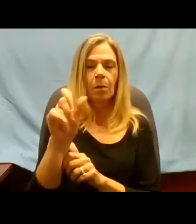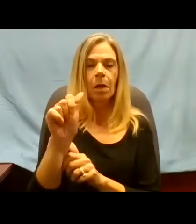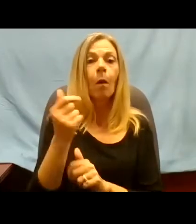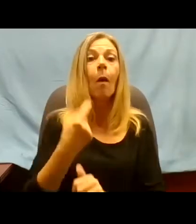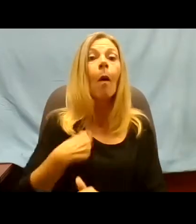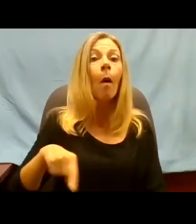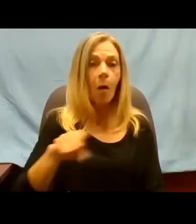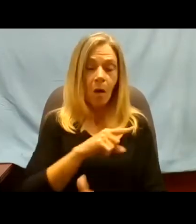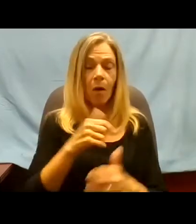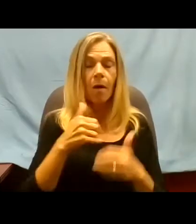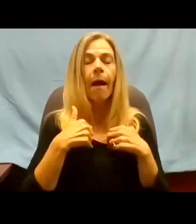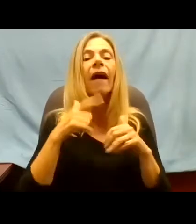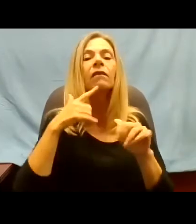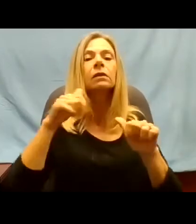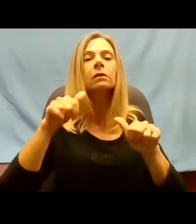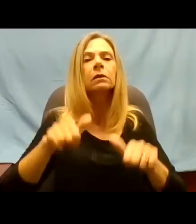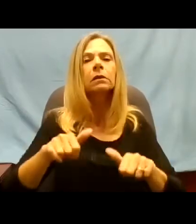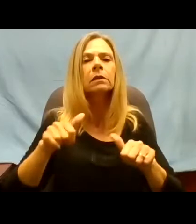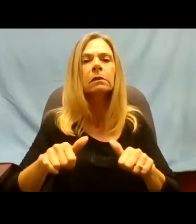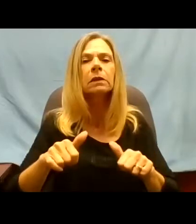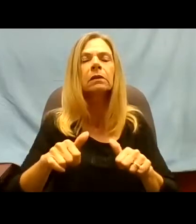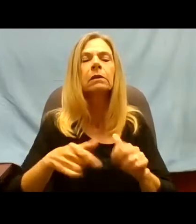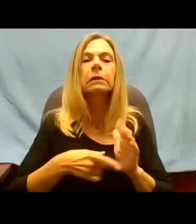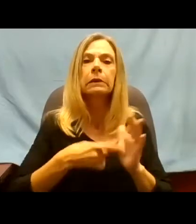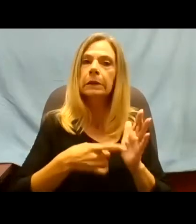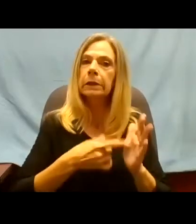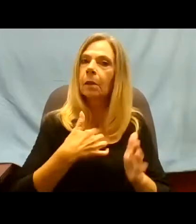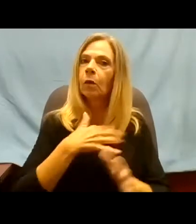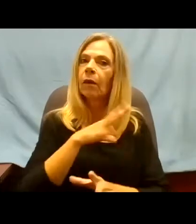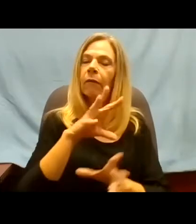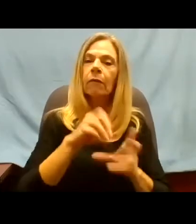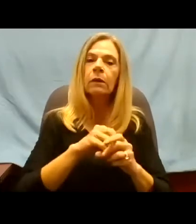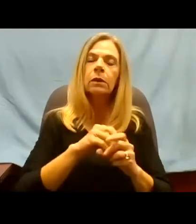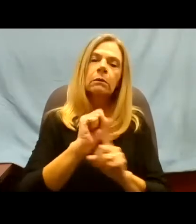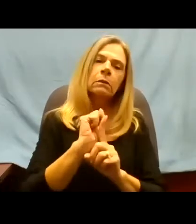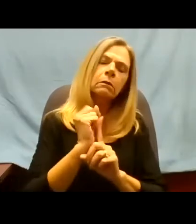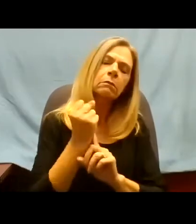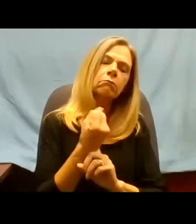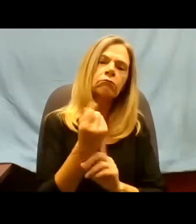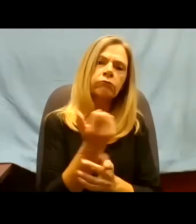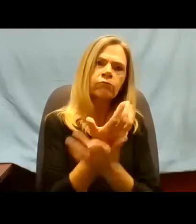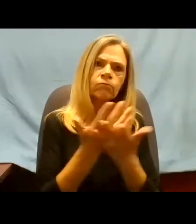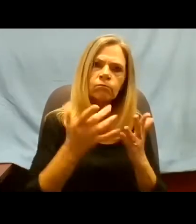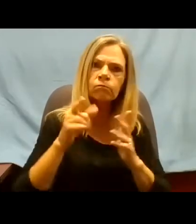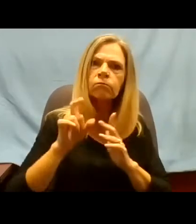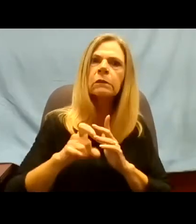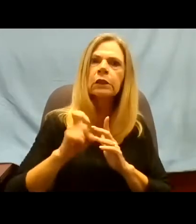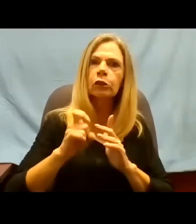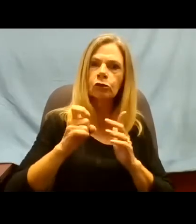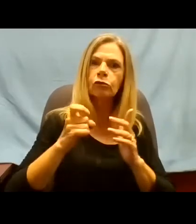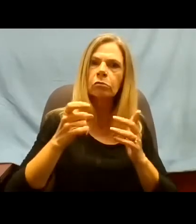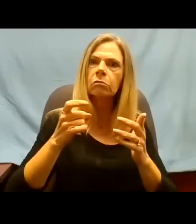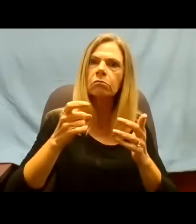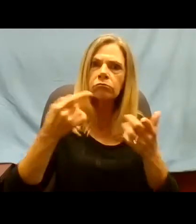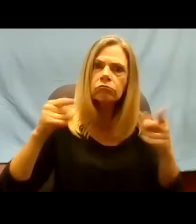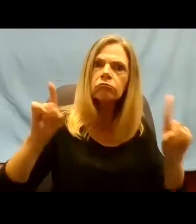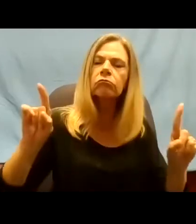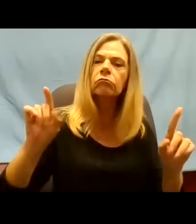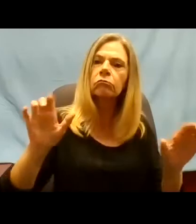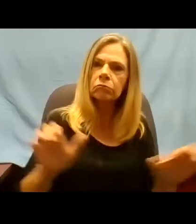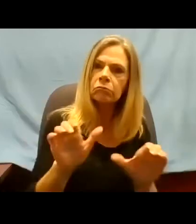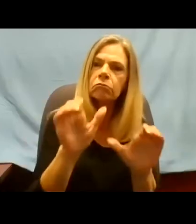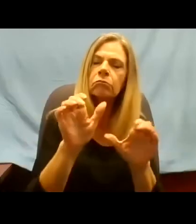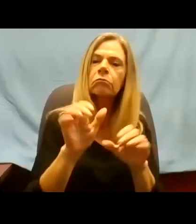ourselves in situations where something needs to be done. If